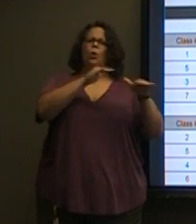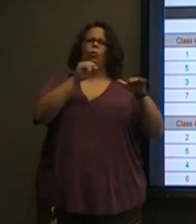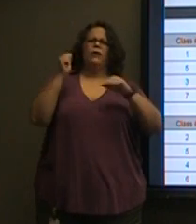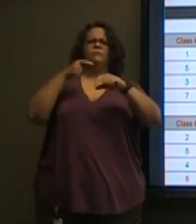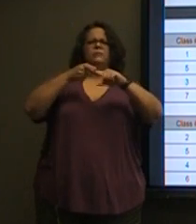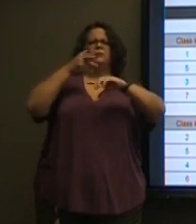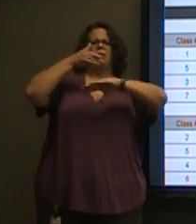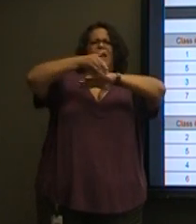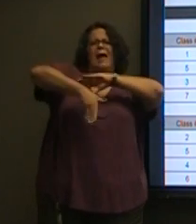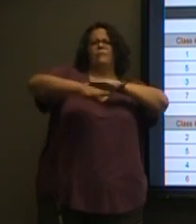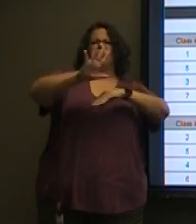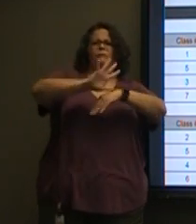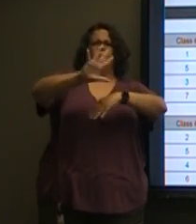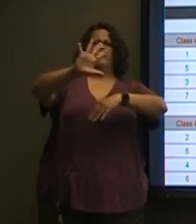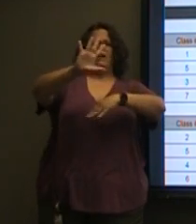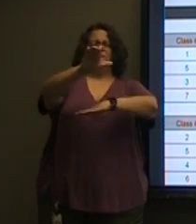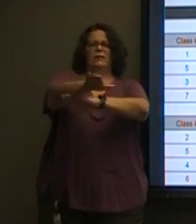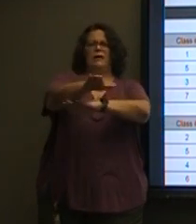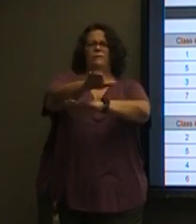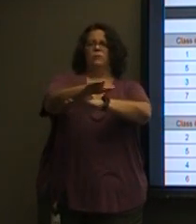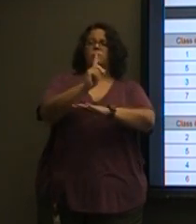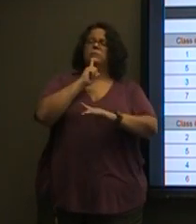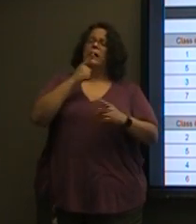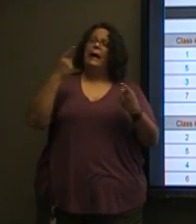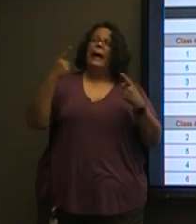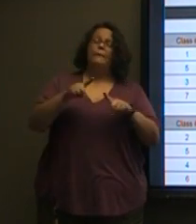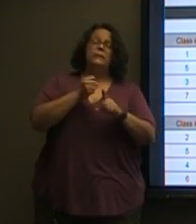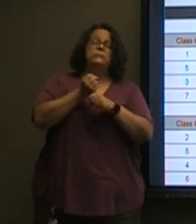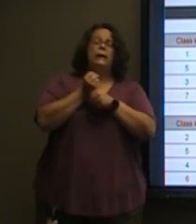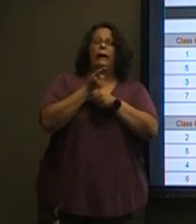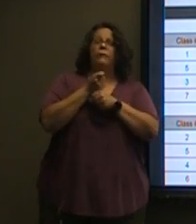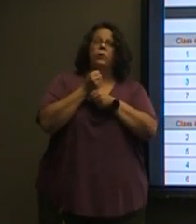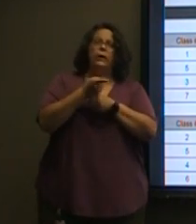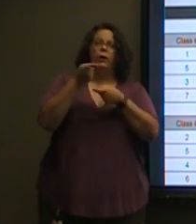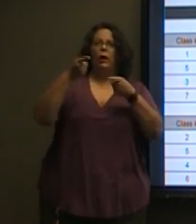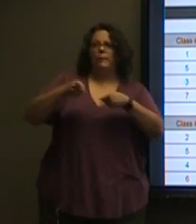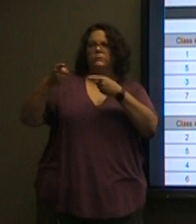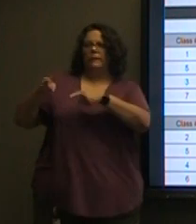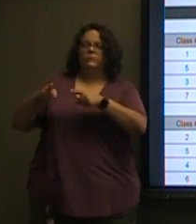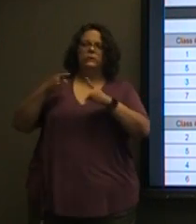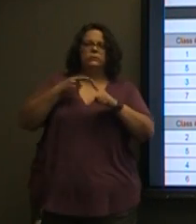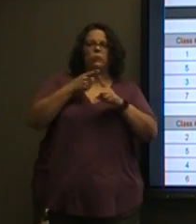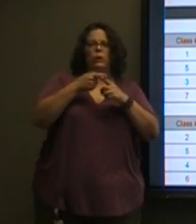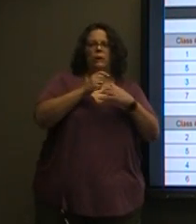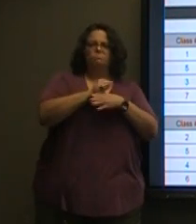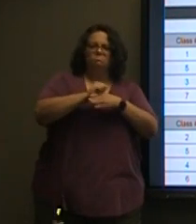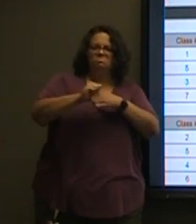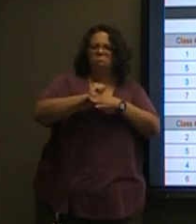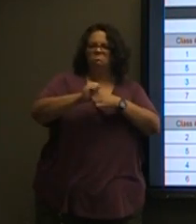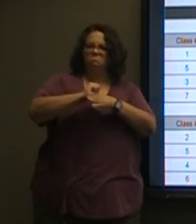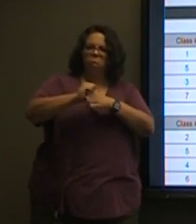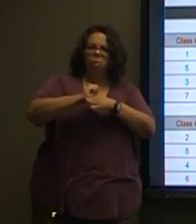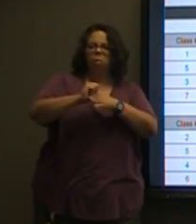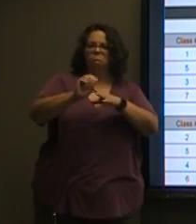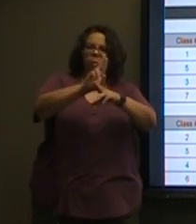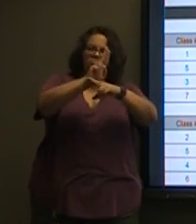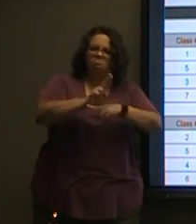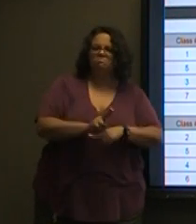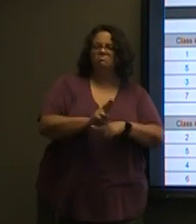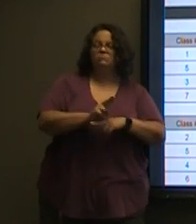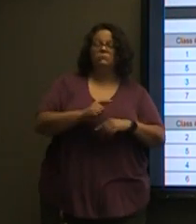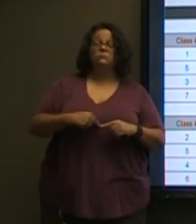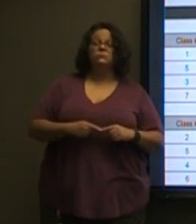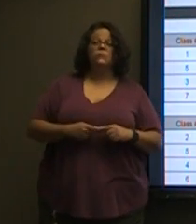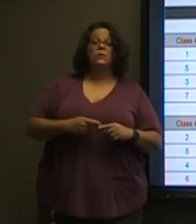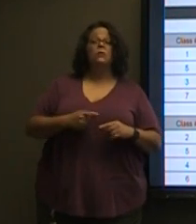And that happens every single year until we're able to get those patterns down a little bit better. Once the school year is underway, our last bus usually